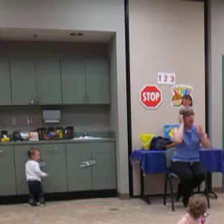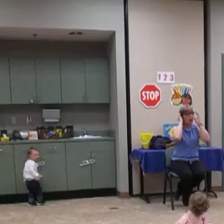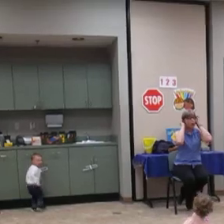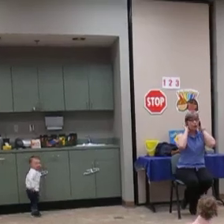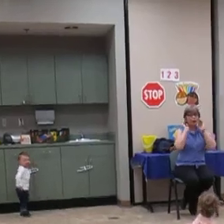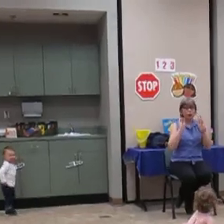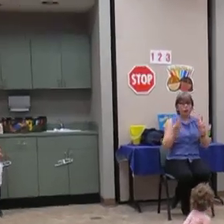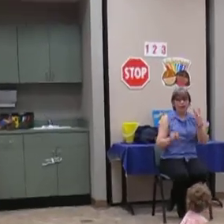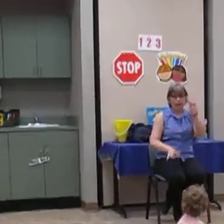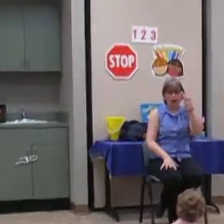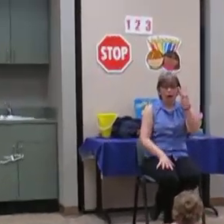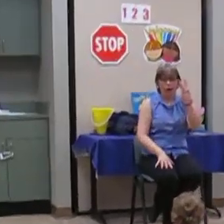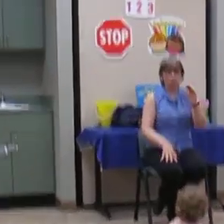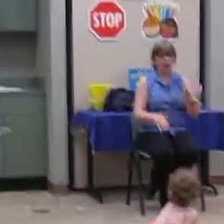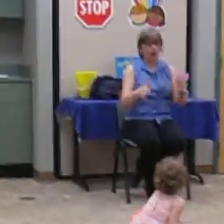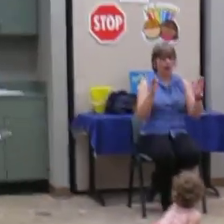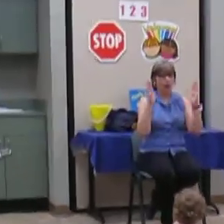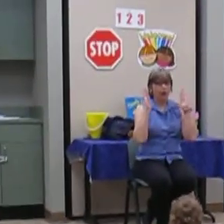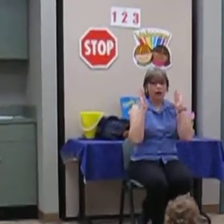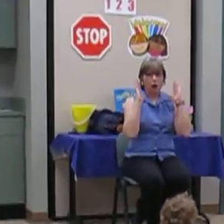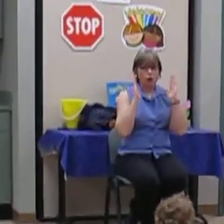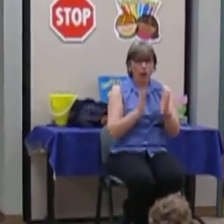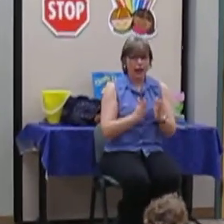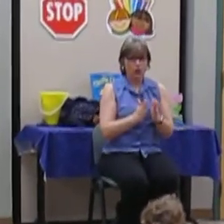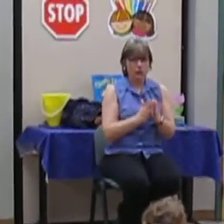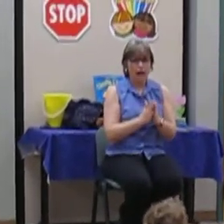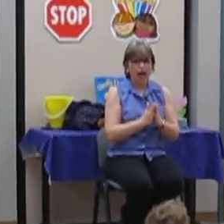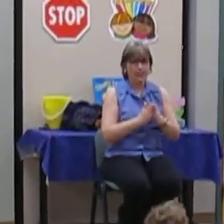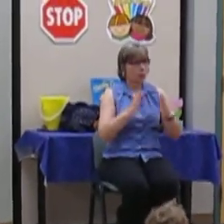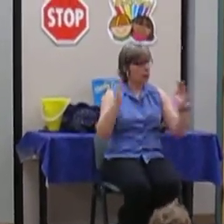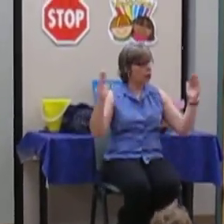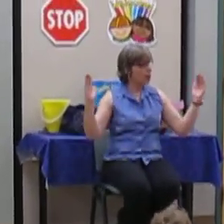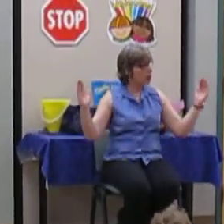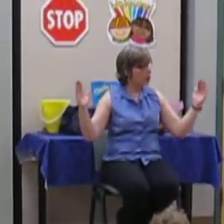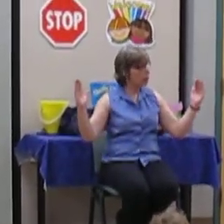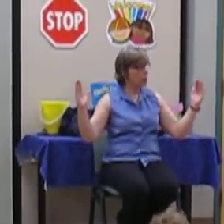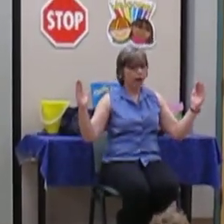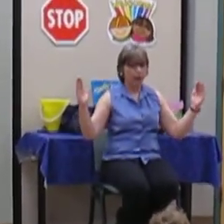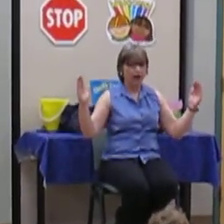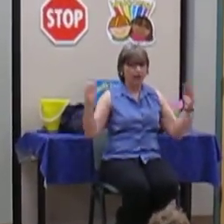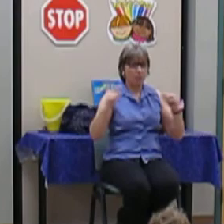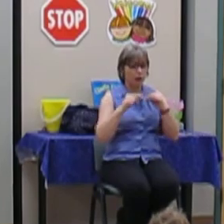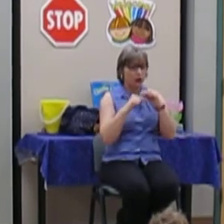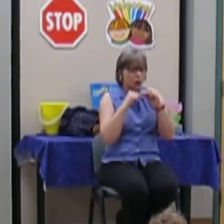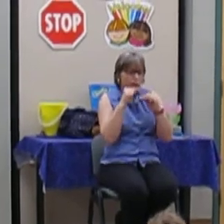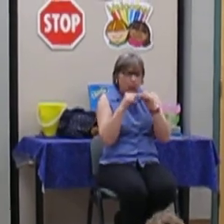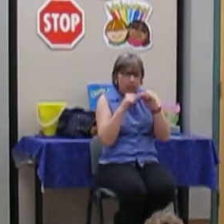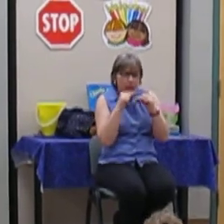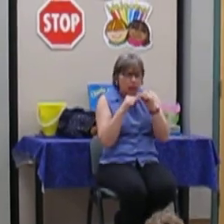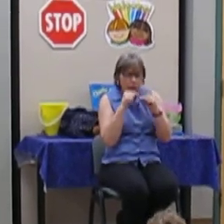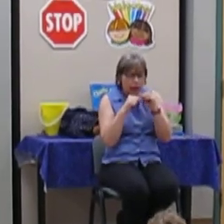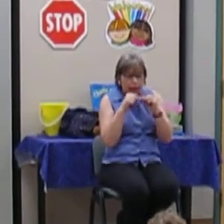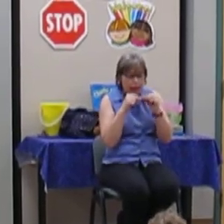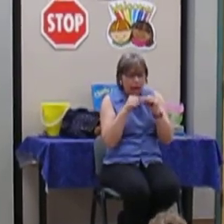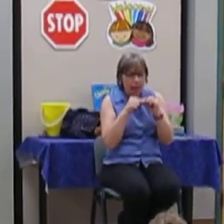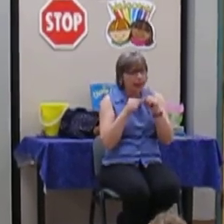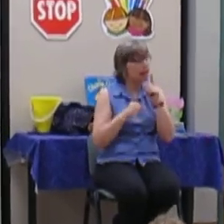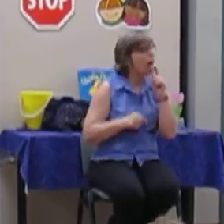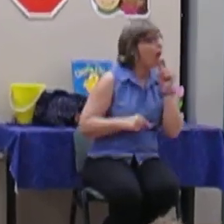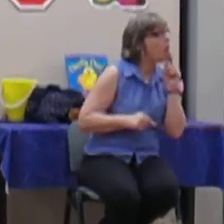We're going to do it three times. We're going to do it regular size. We're going to do it a little bit bigger. And then we're going to do it really, really tiny. And